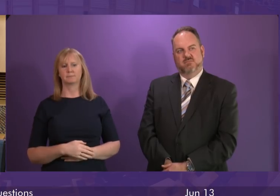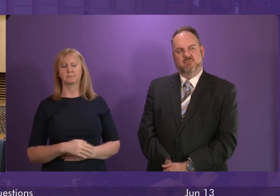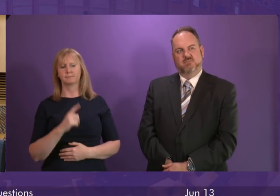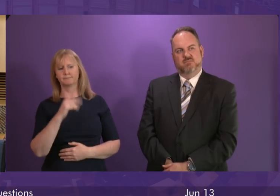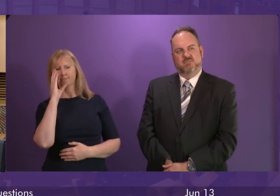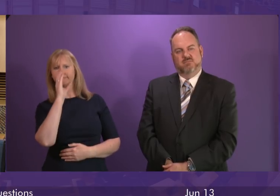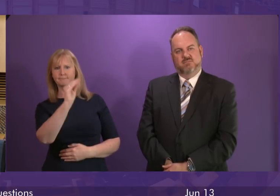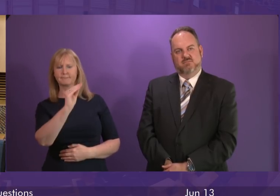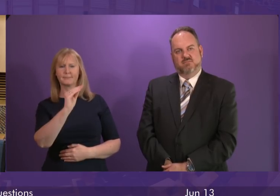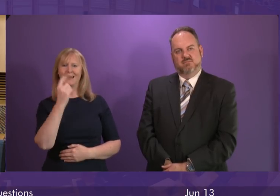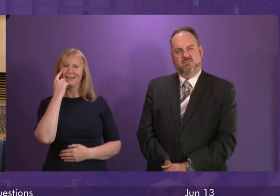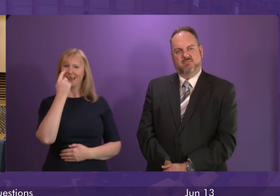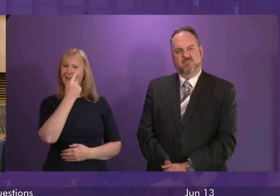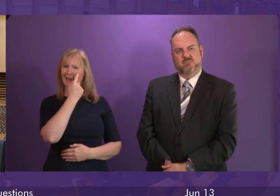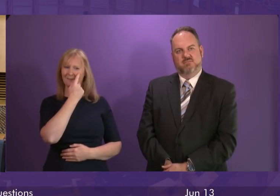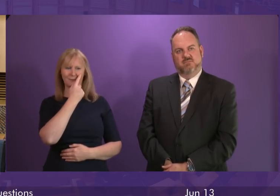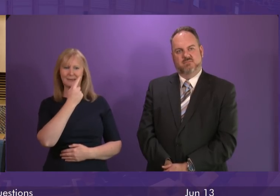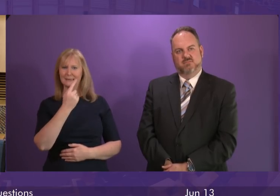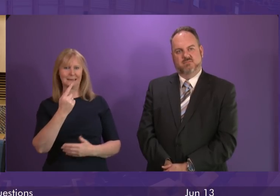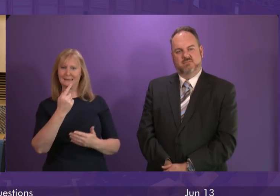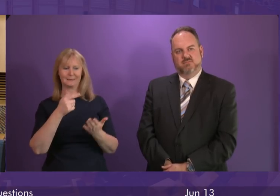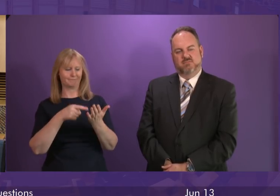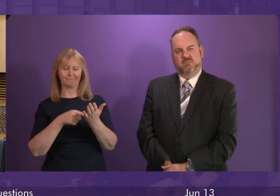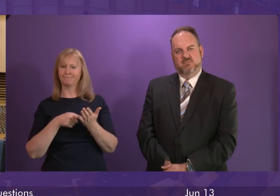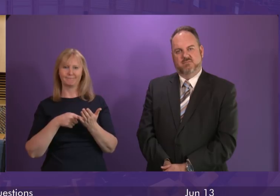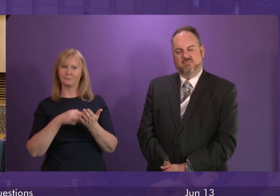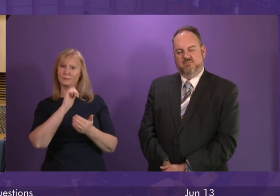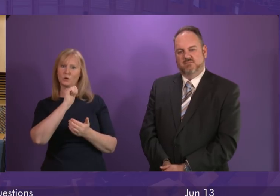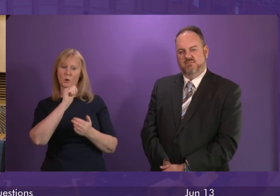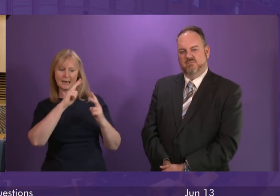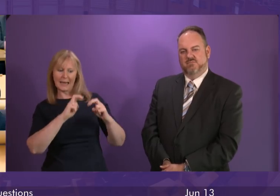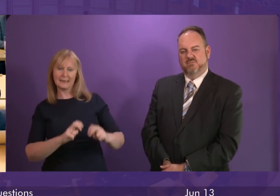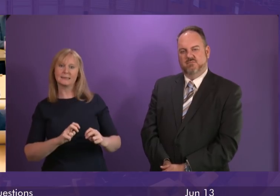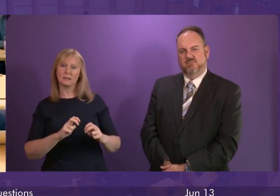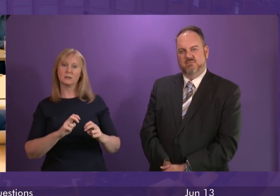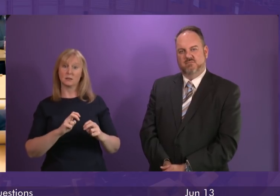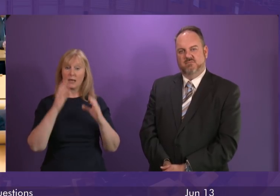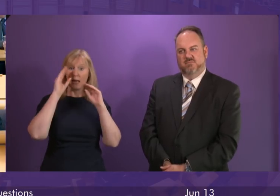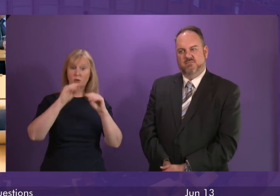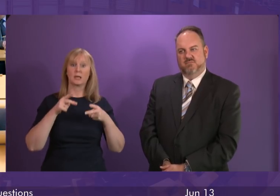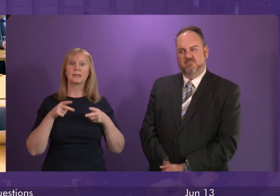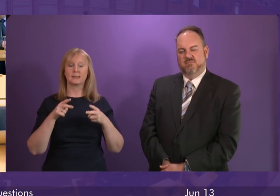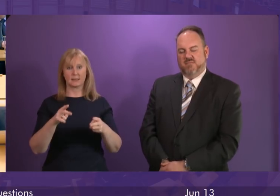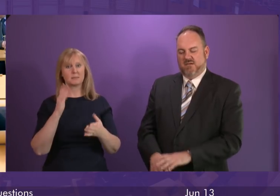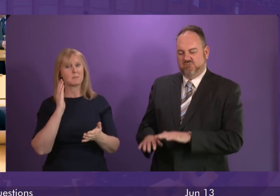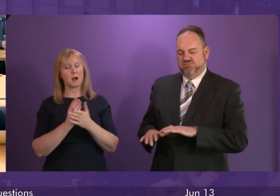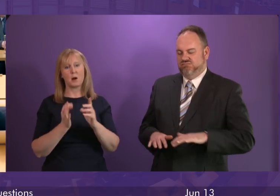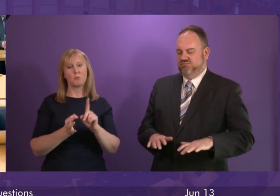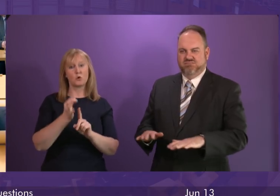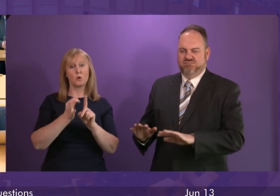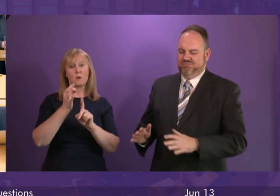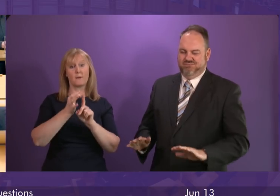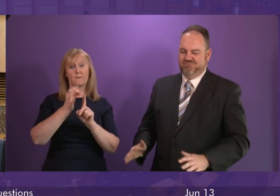The evidence does not bear out Ruth Davidson's analysis. The evidence is of an education system that is improving.